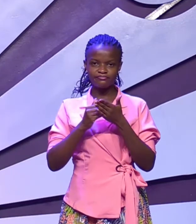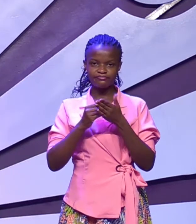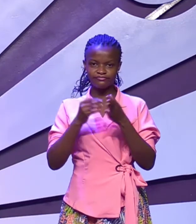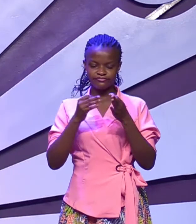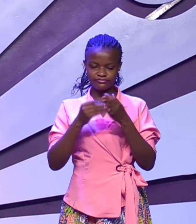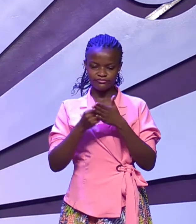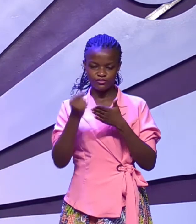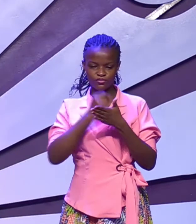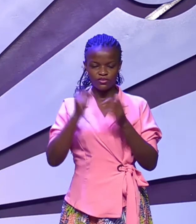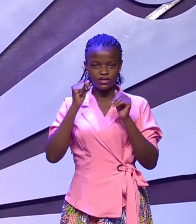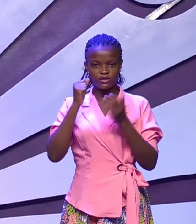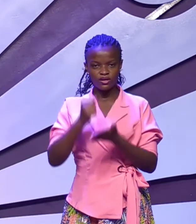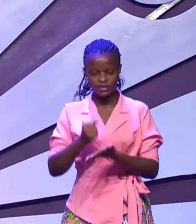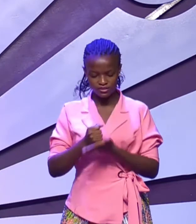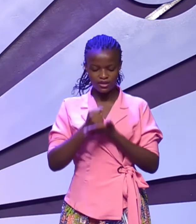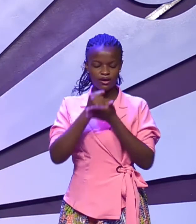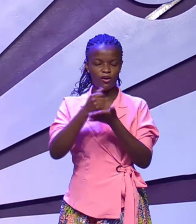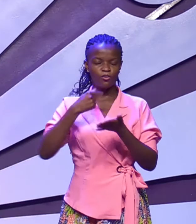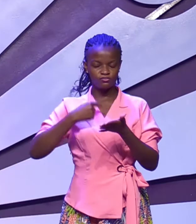can put, help me put a book together.